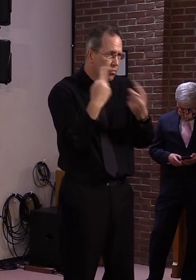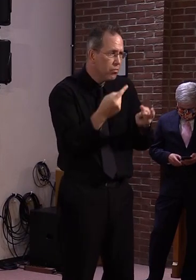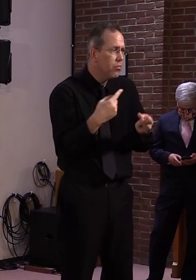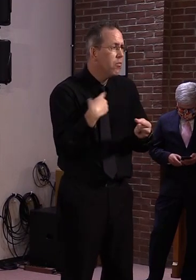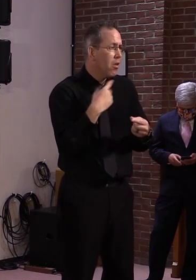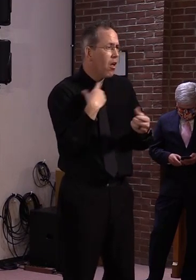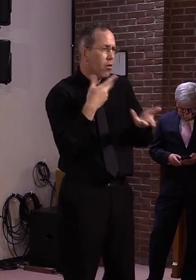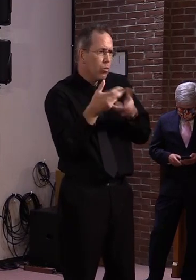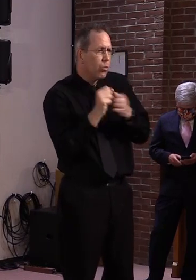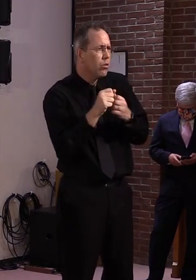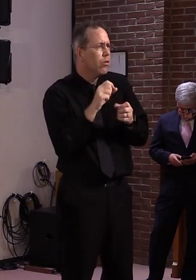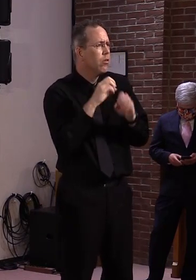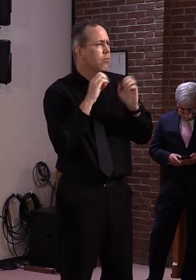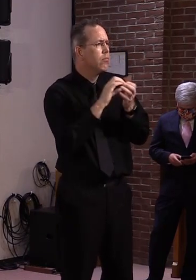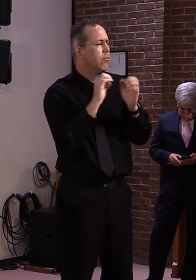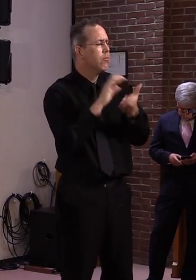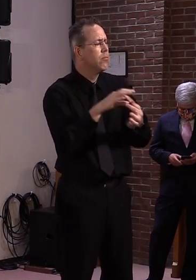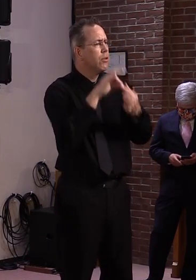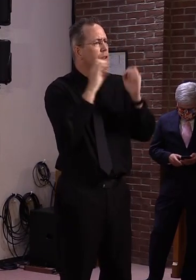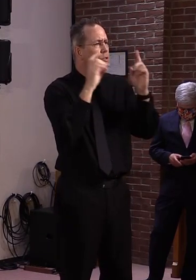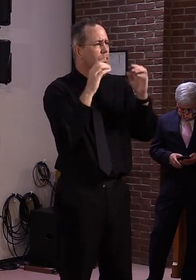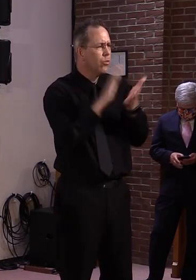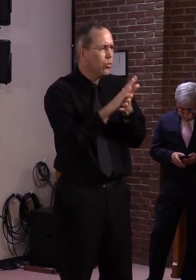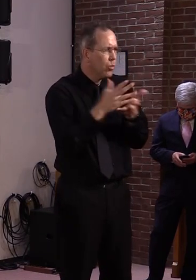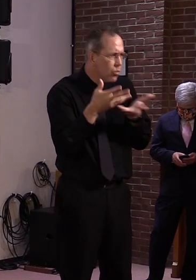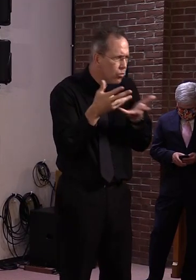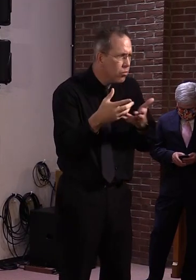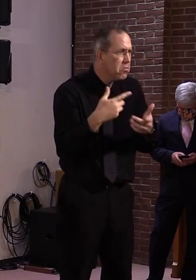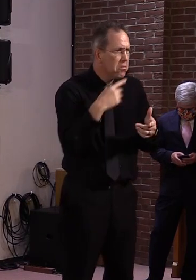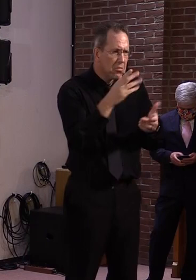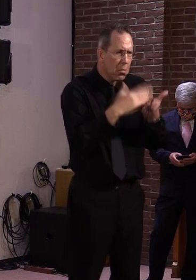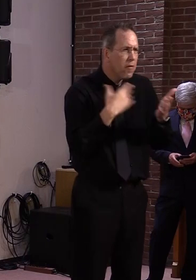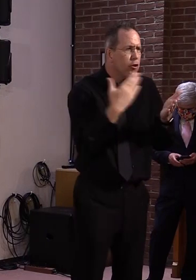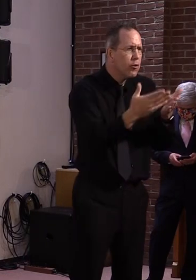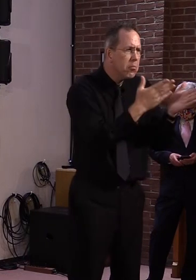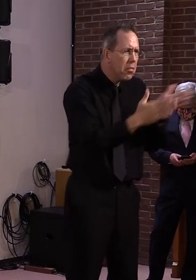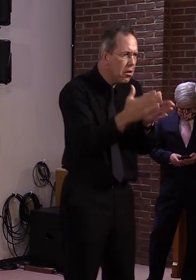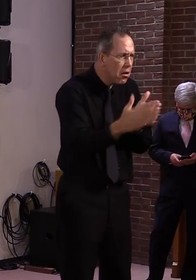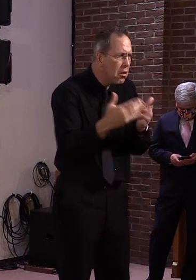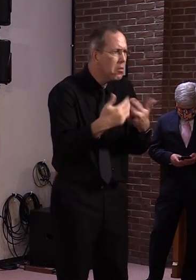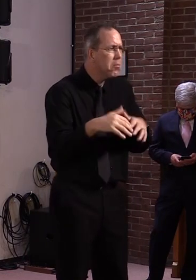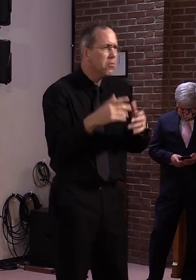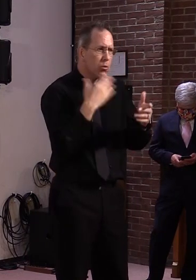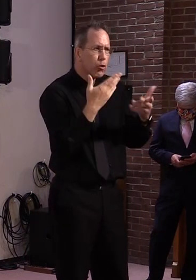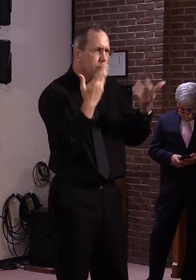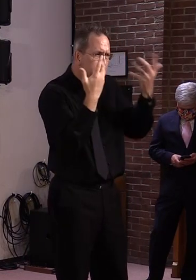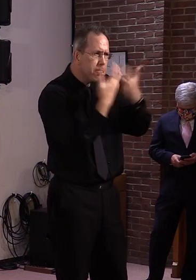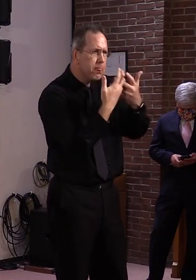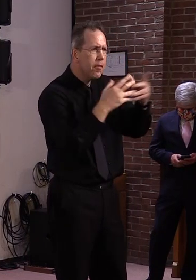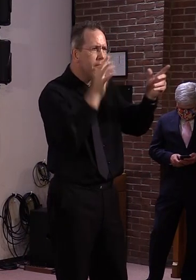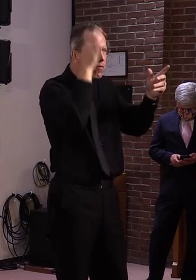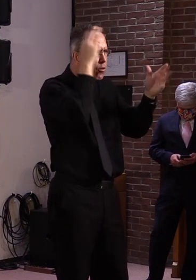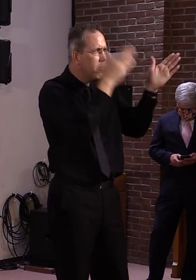plan to do that and look forward to working with the federal government to, uh, ensure that we have good oversight of our special ed system.